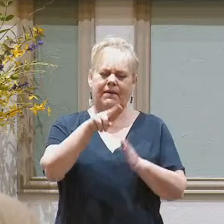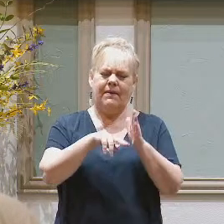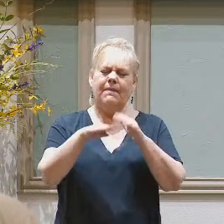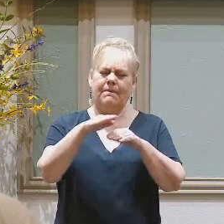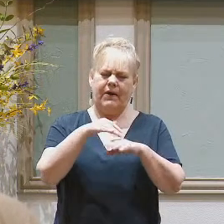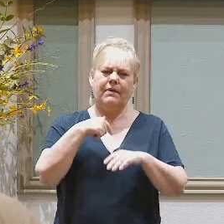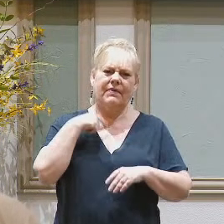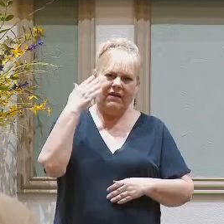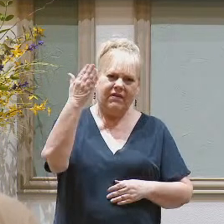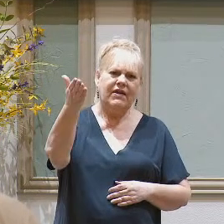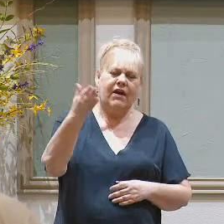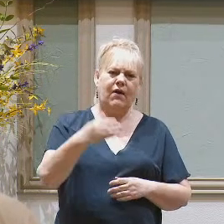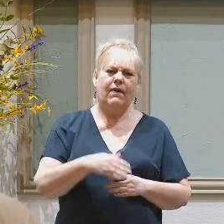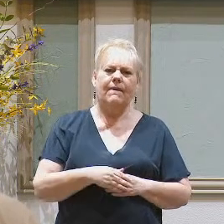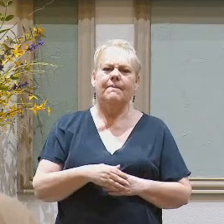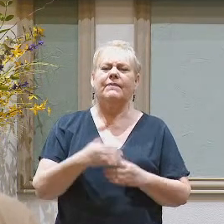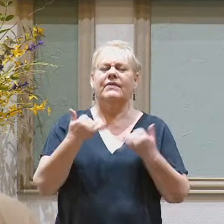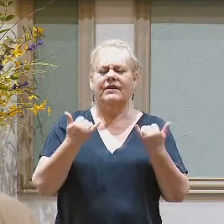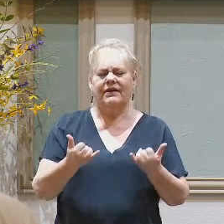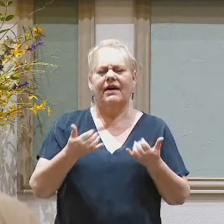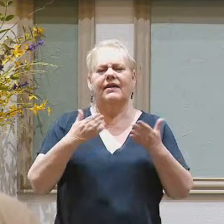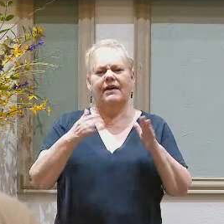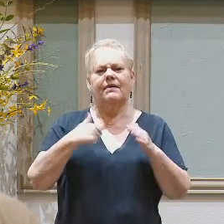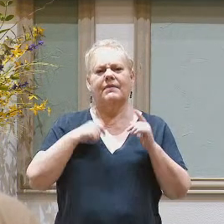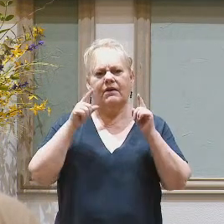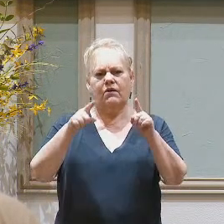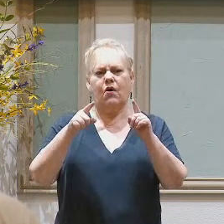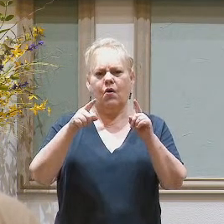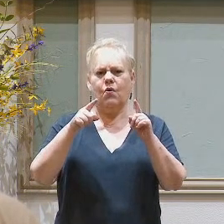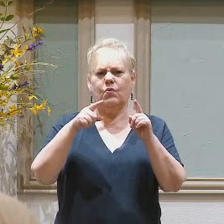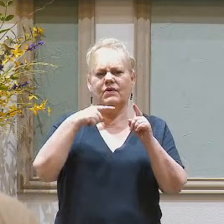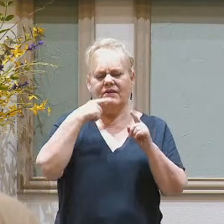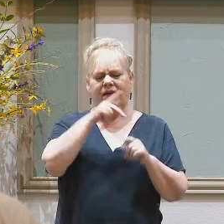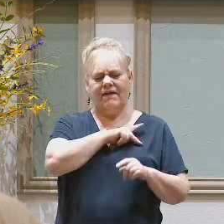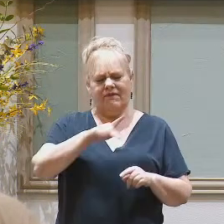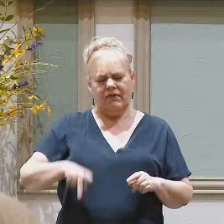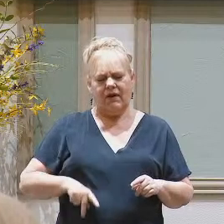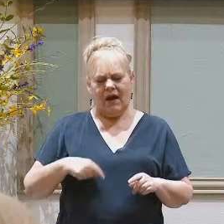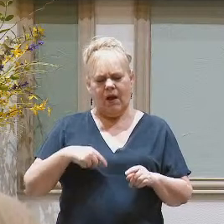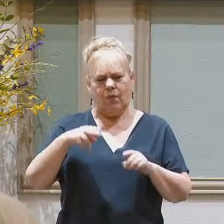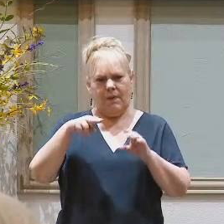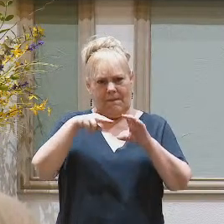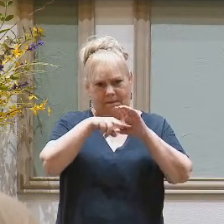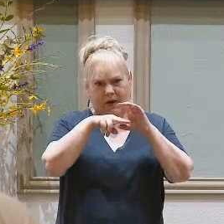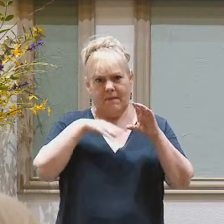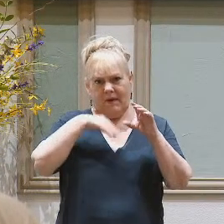me. Now, therefore, let me please go up and bury my father. Then I will return.